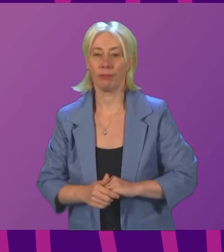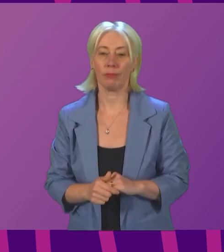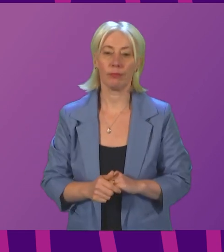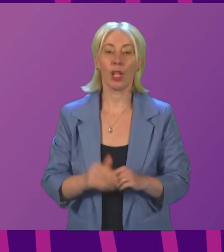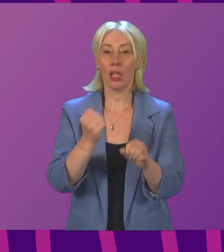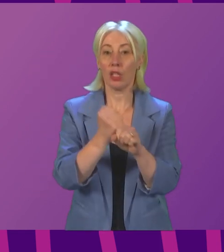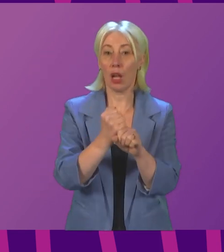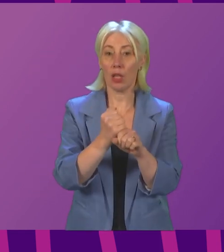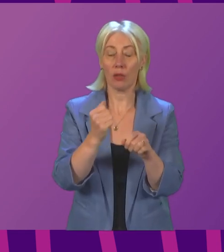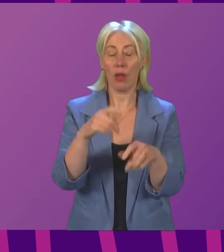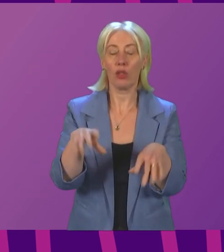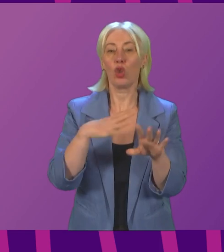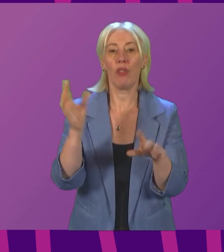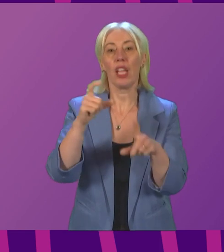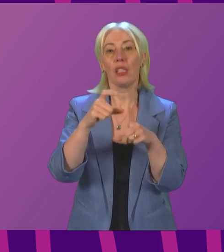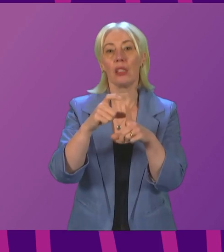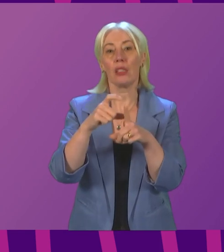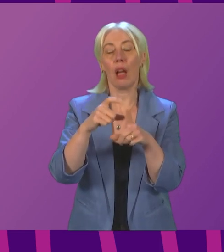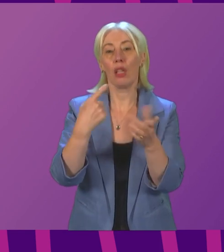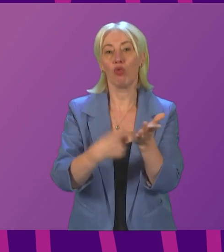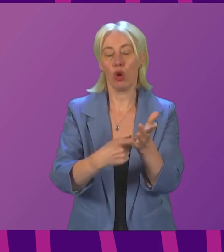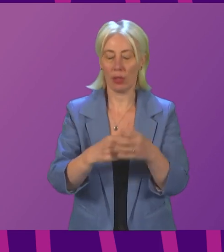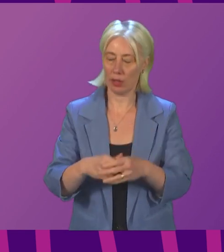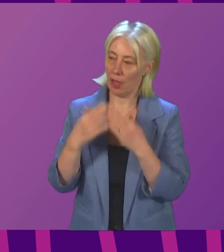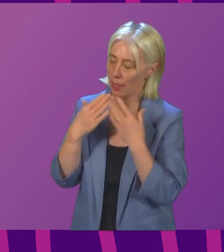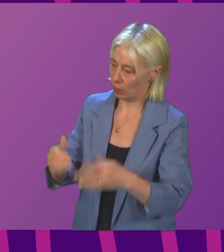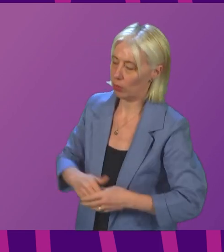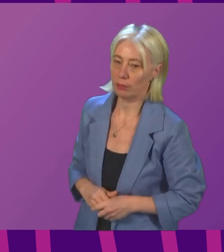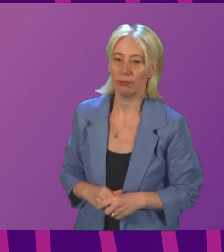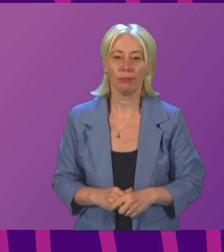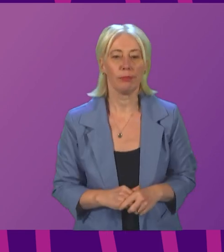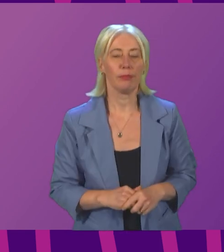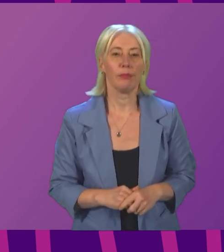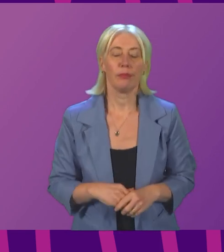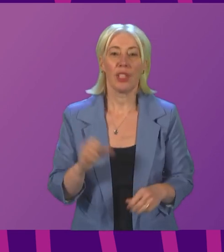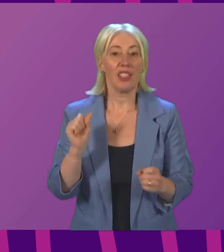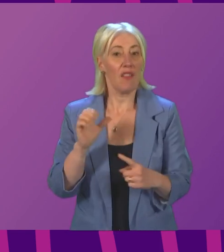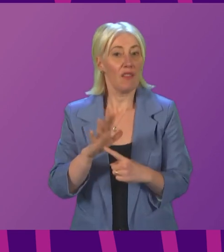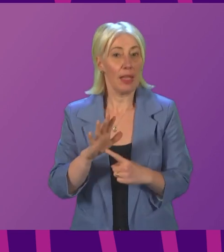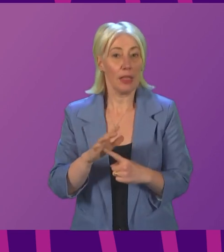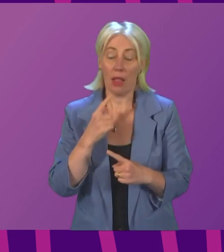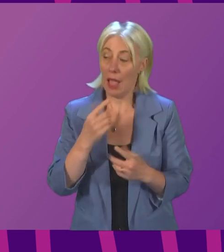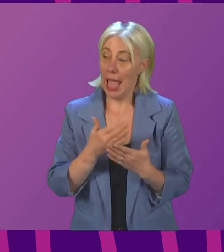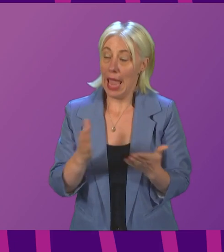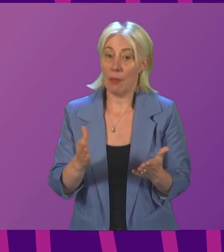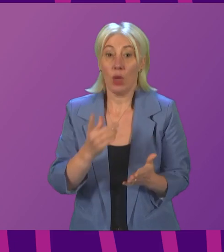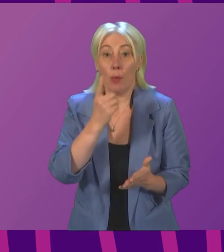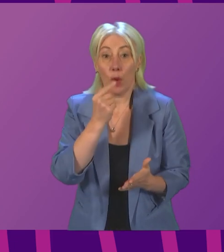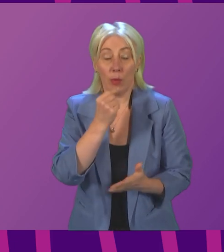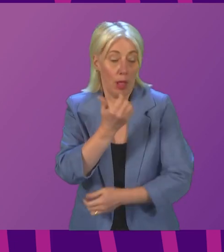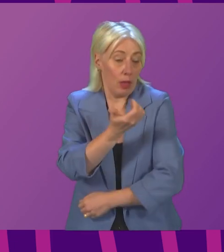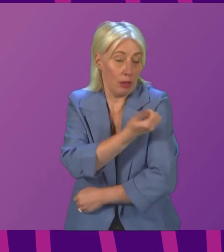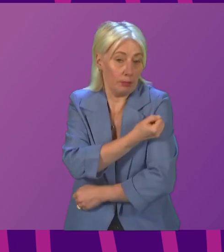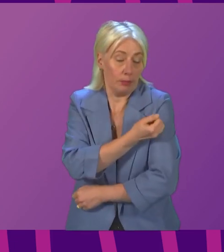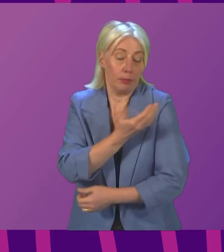call Douglas Ross. Thank you very much. It is vital that everyone who can have a COVID jag goes